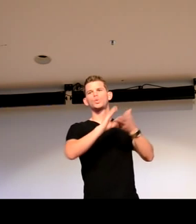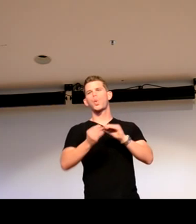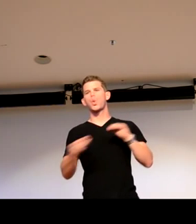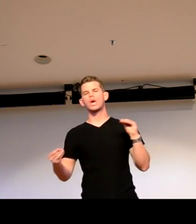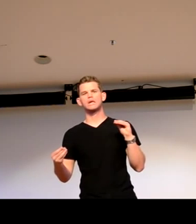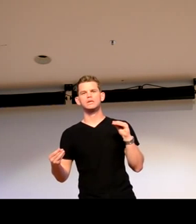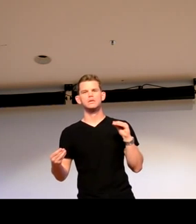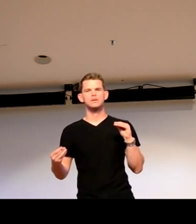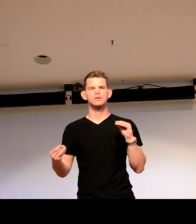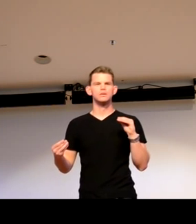want, to take other opportunities.